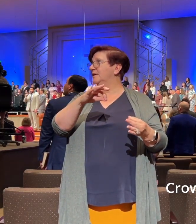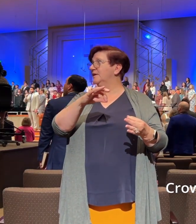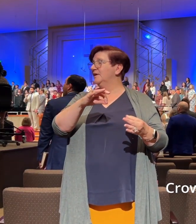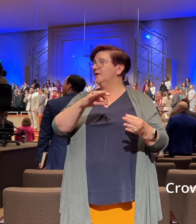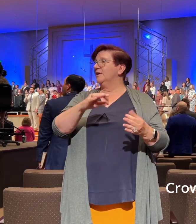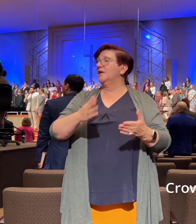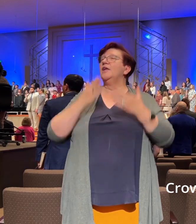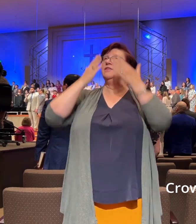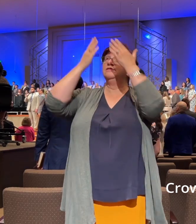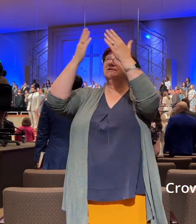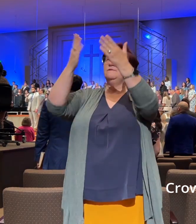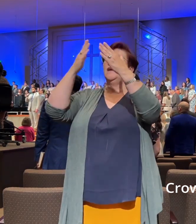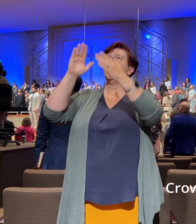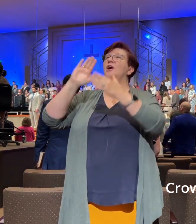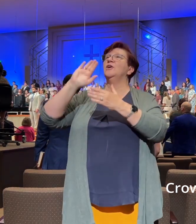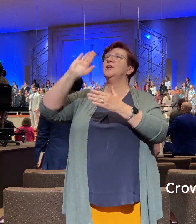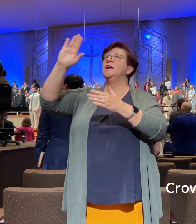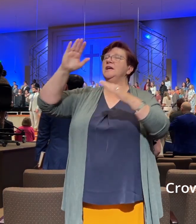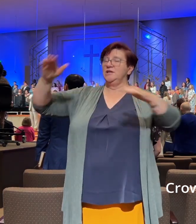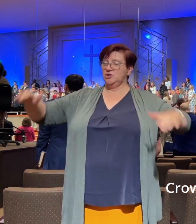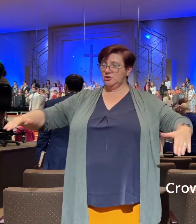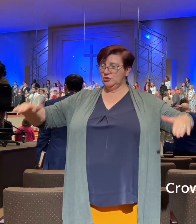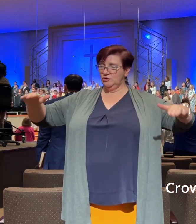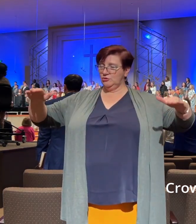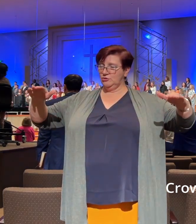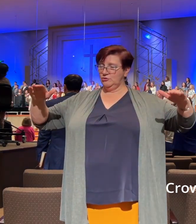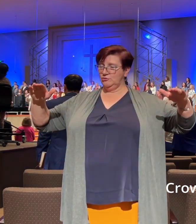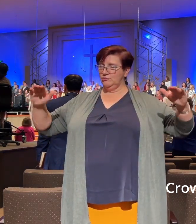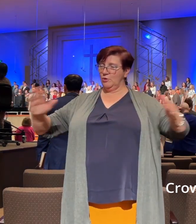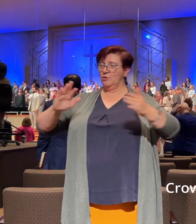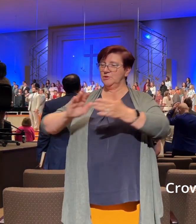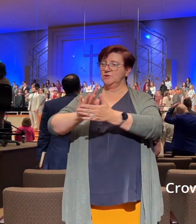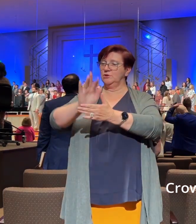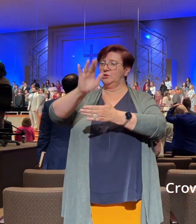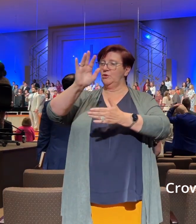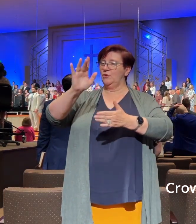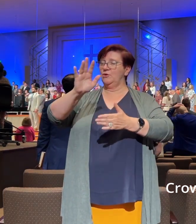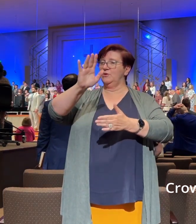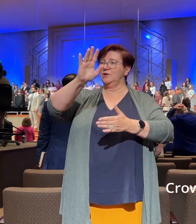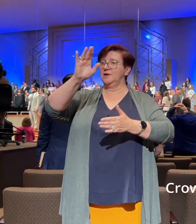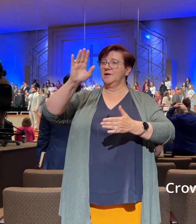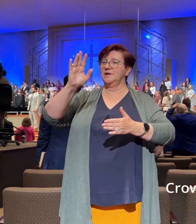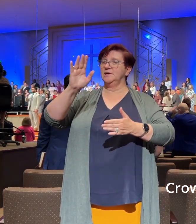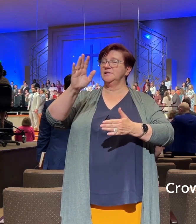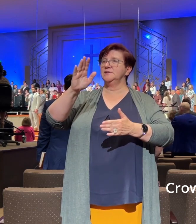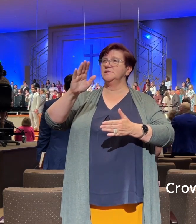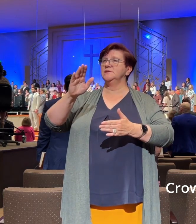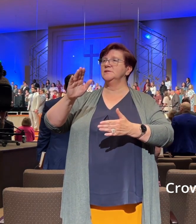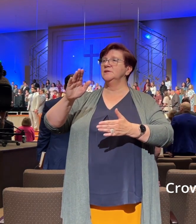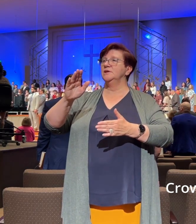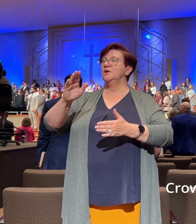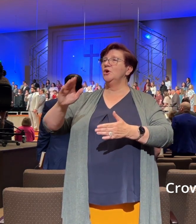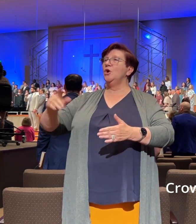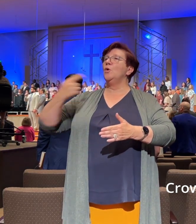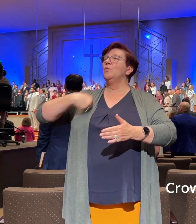yonder glorious throne. To Thee be endless